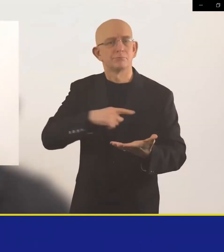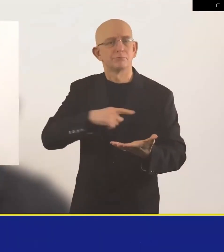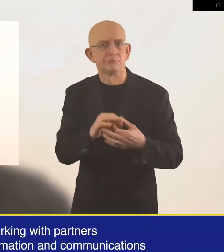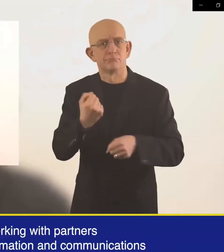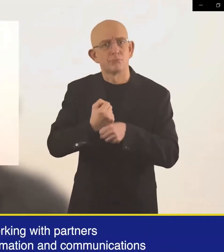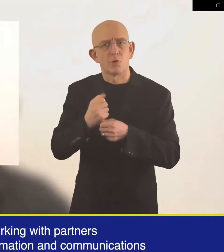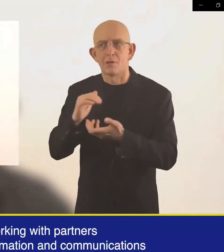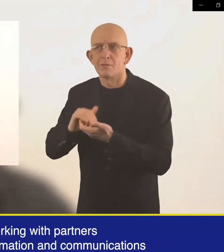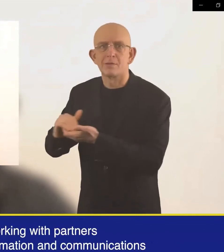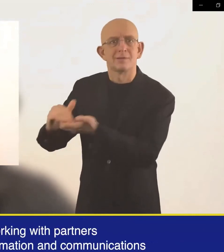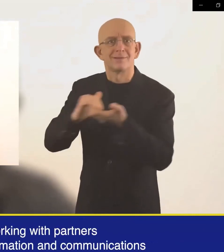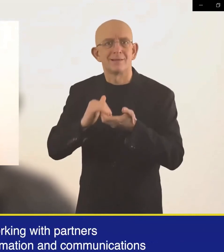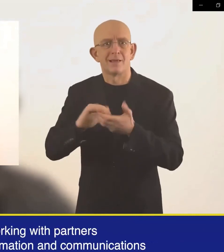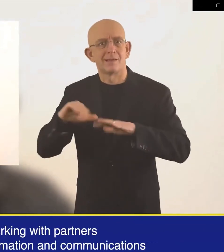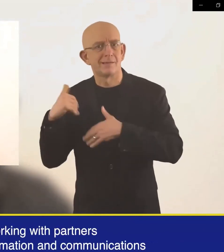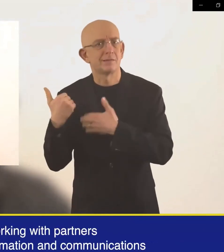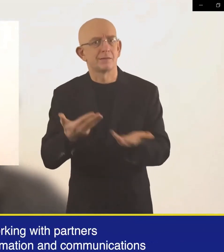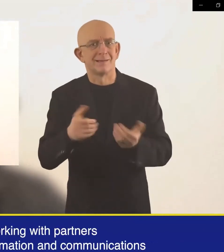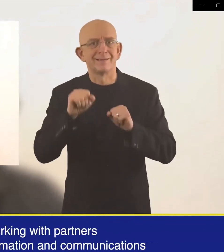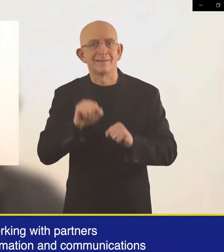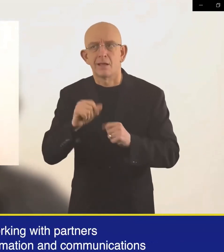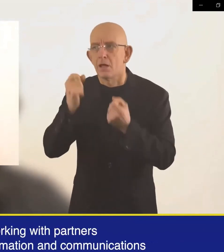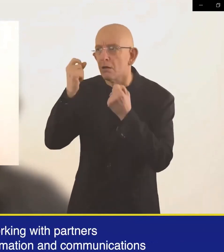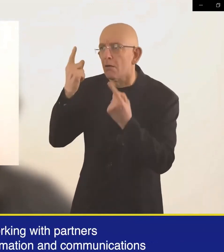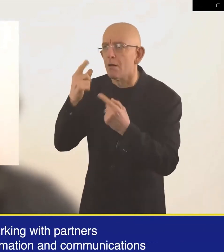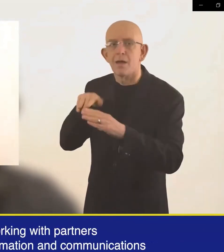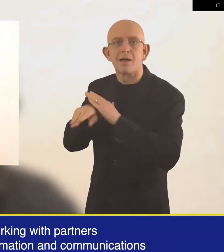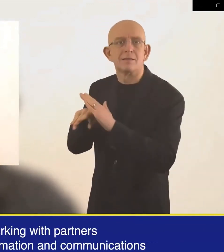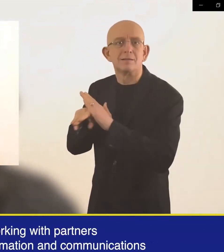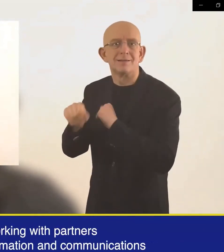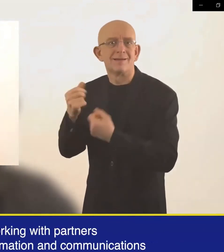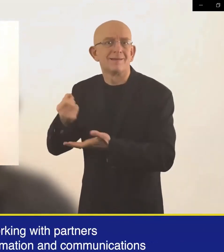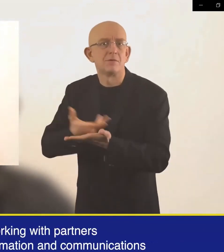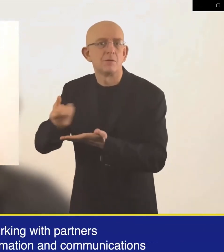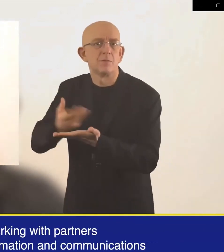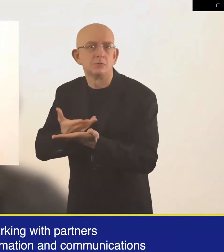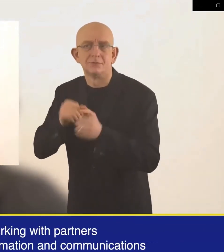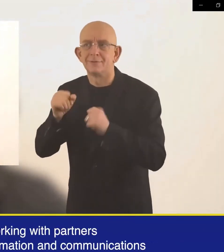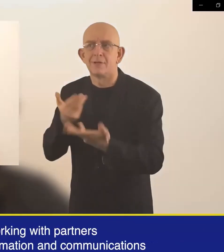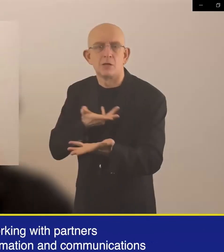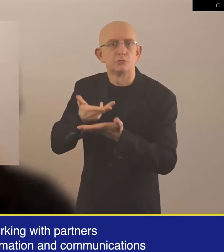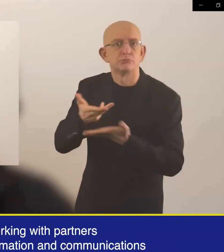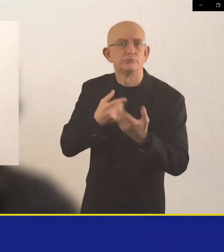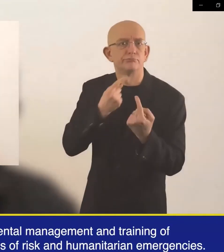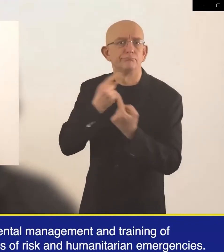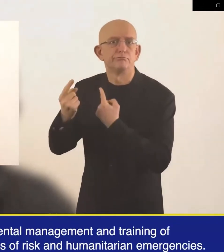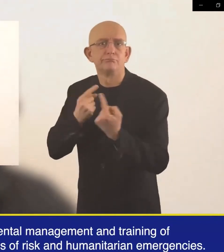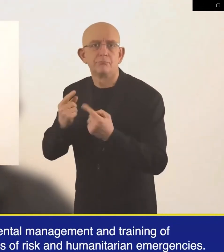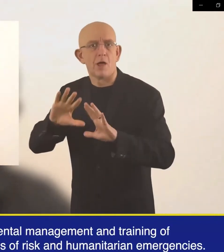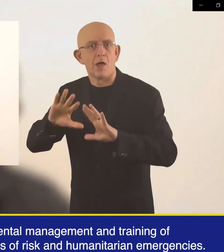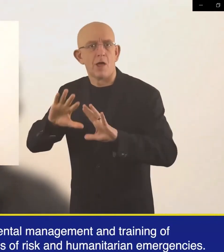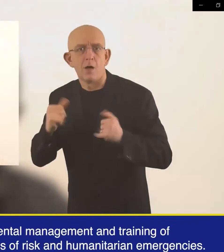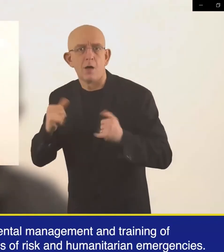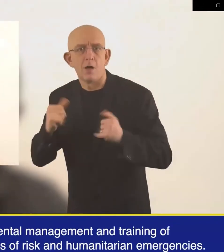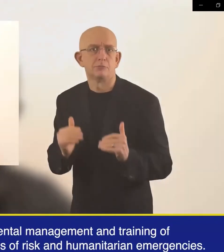we commit to working with partners to provide accessible information and communications on how